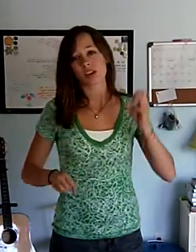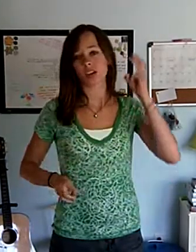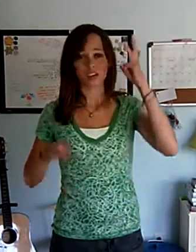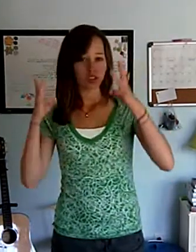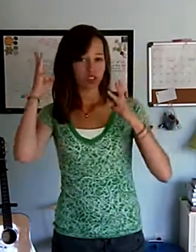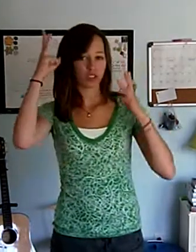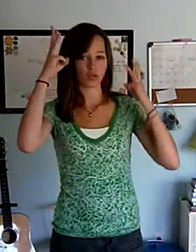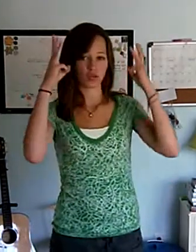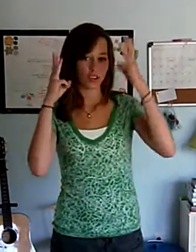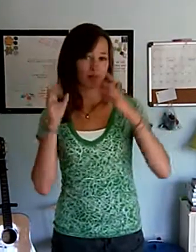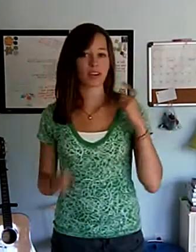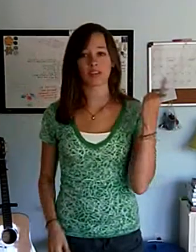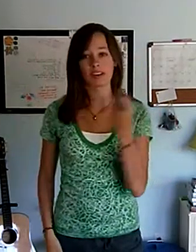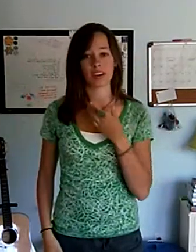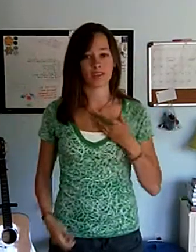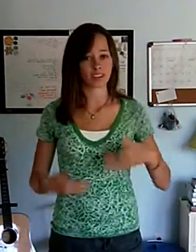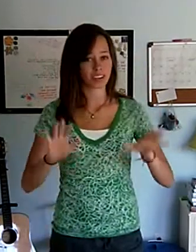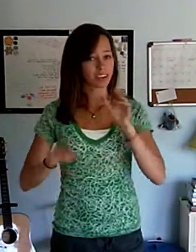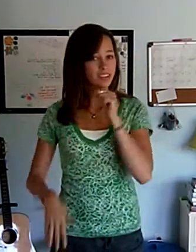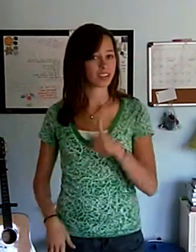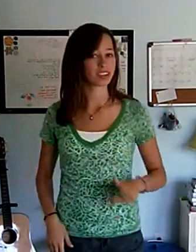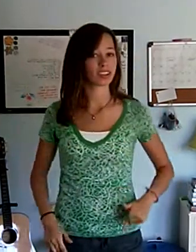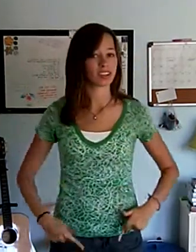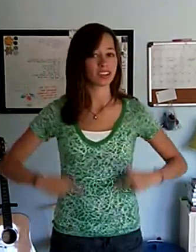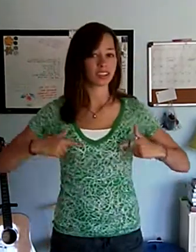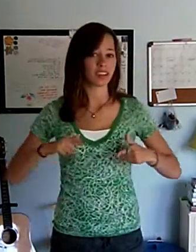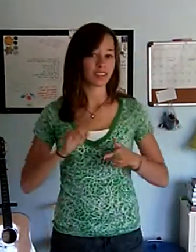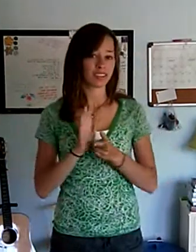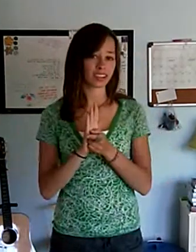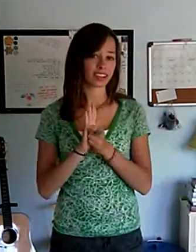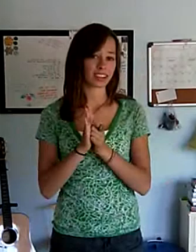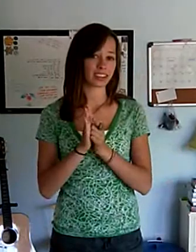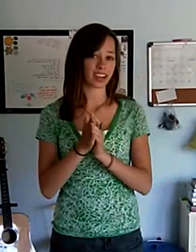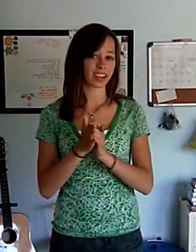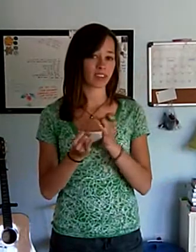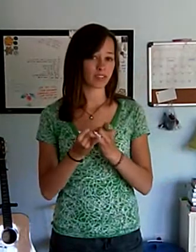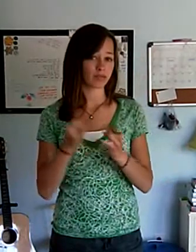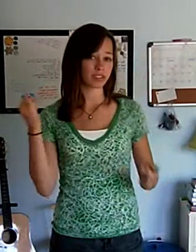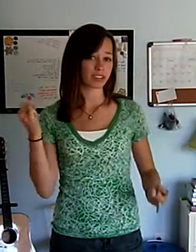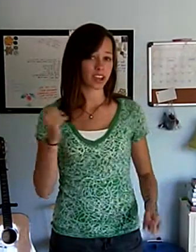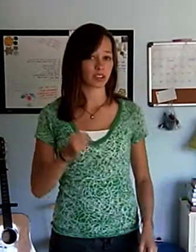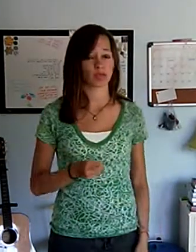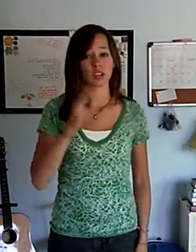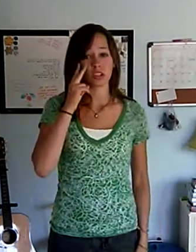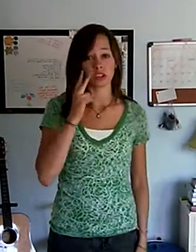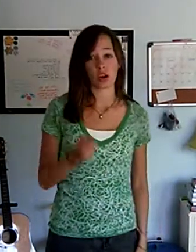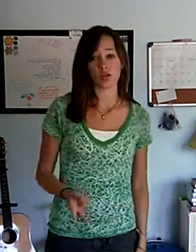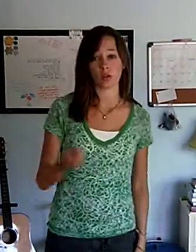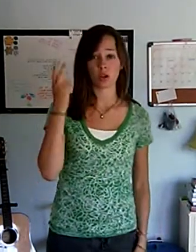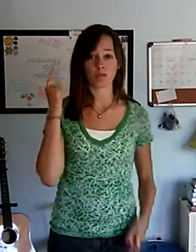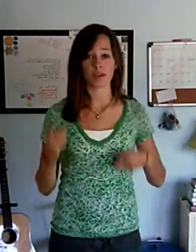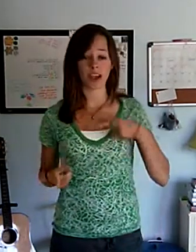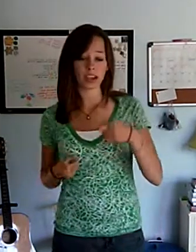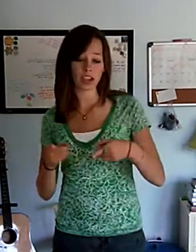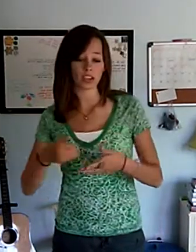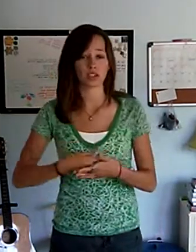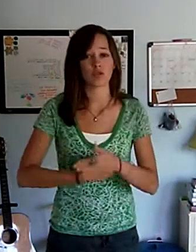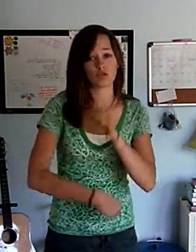Don't need to worry about everything I've done With every second like it was my last one Don't look back at a new